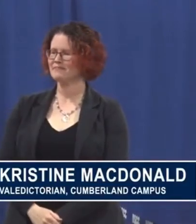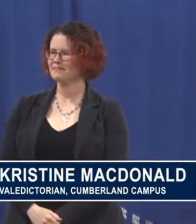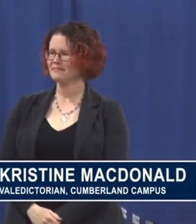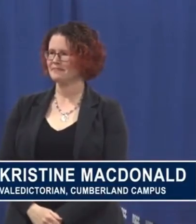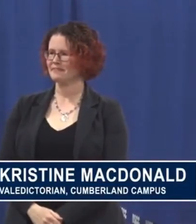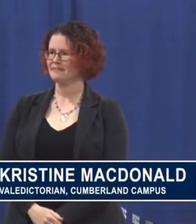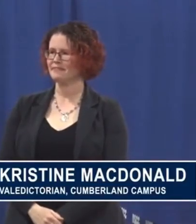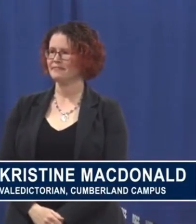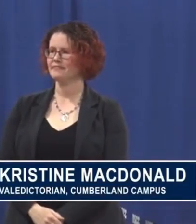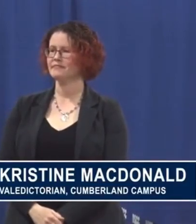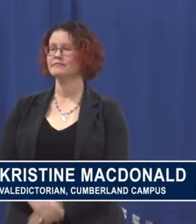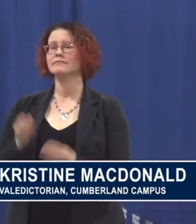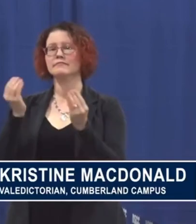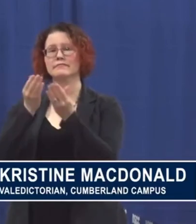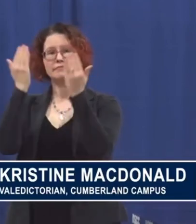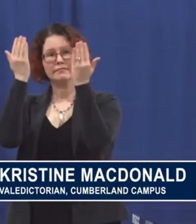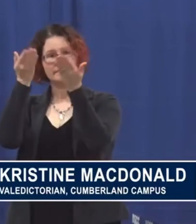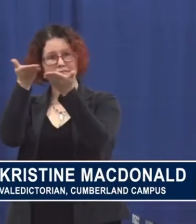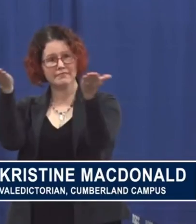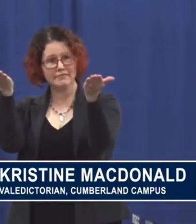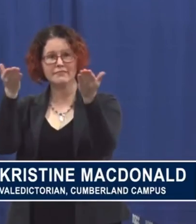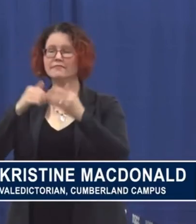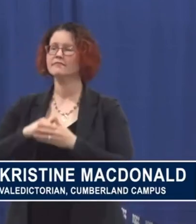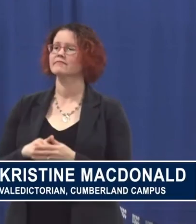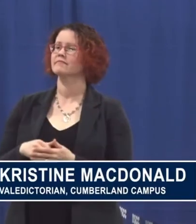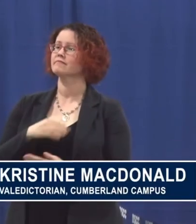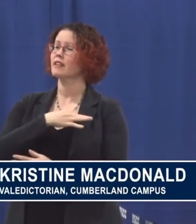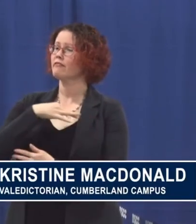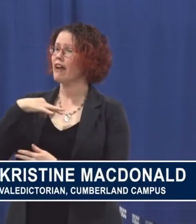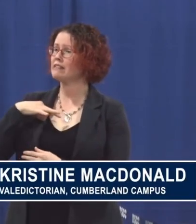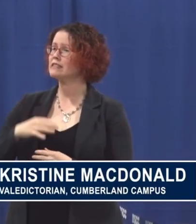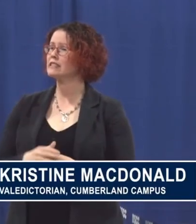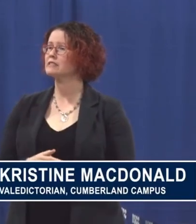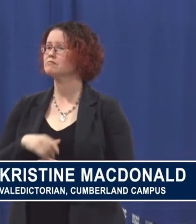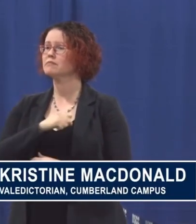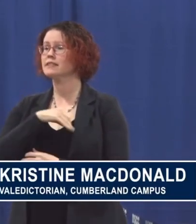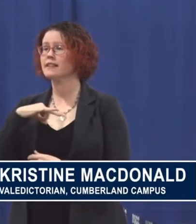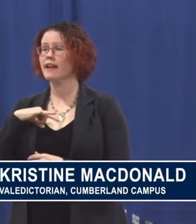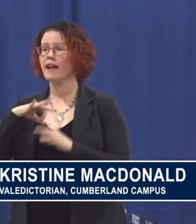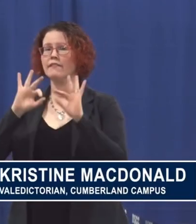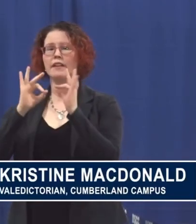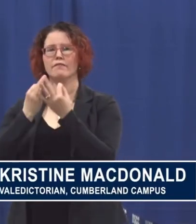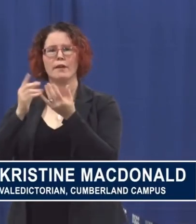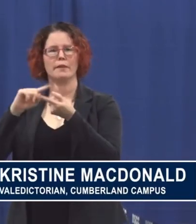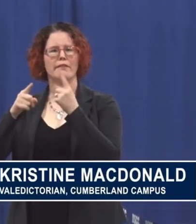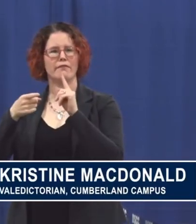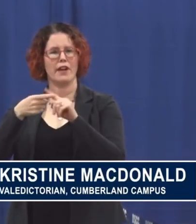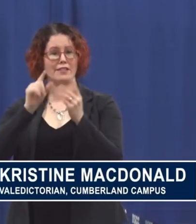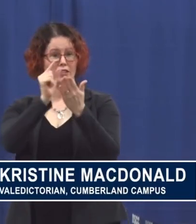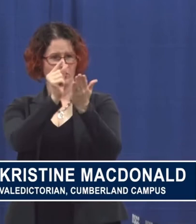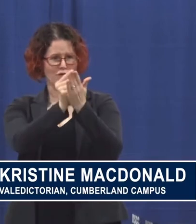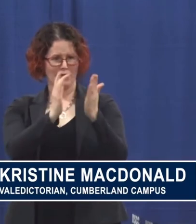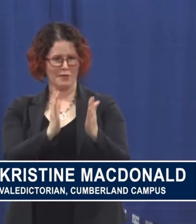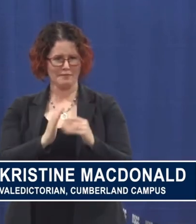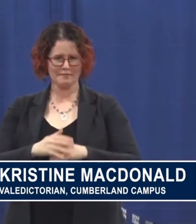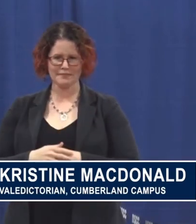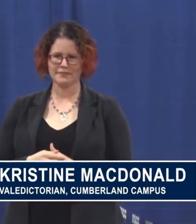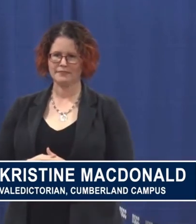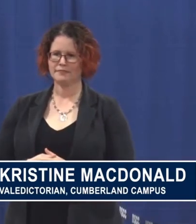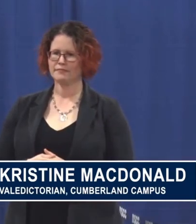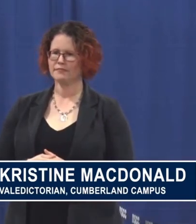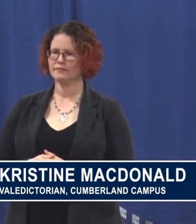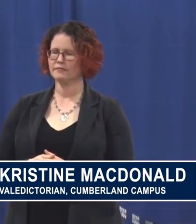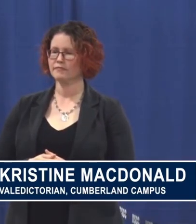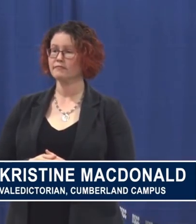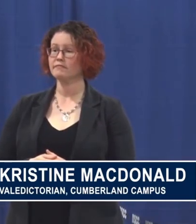distinguished guests faculty members staff family friends and fellow graduates I